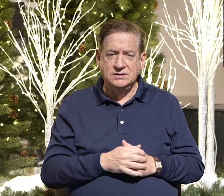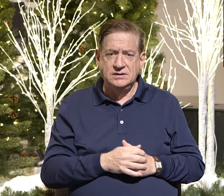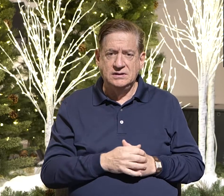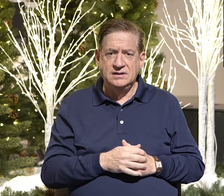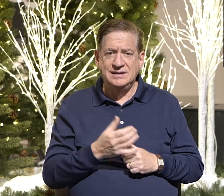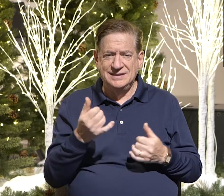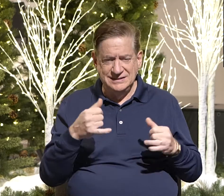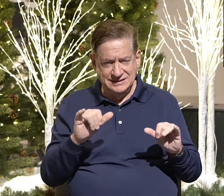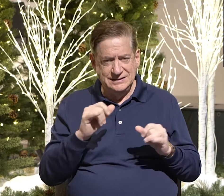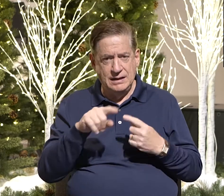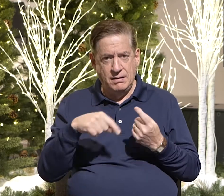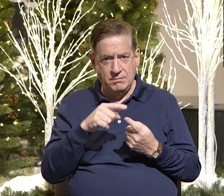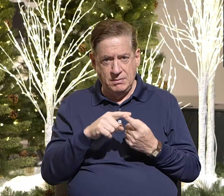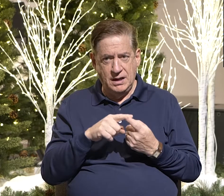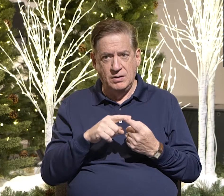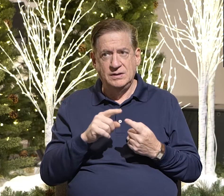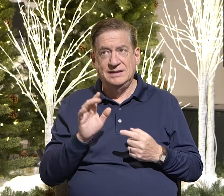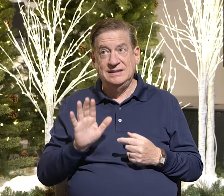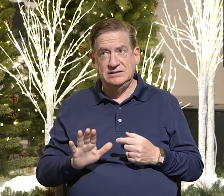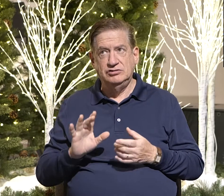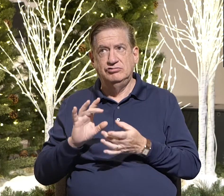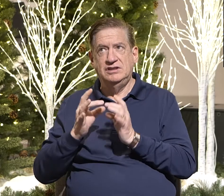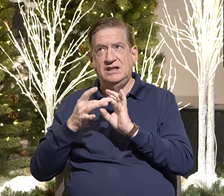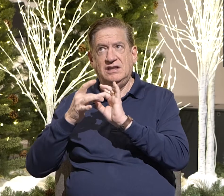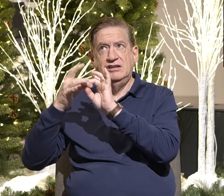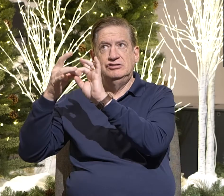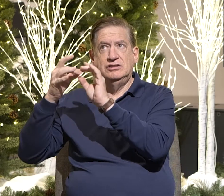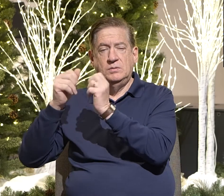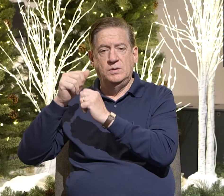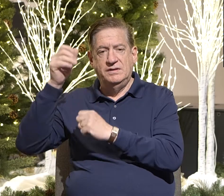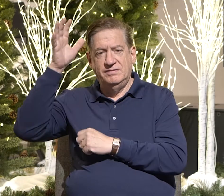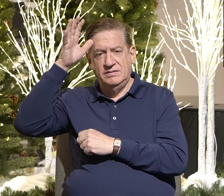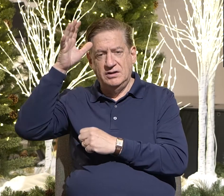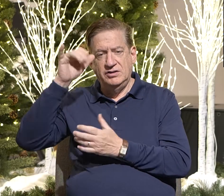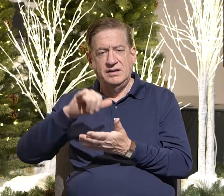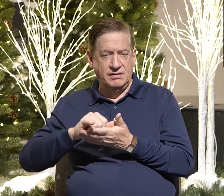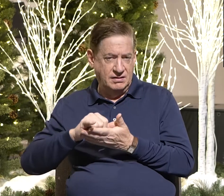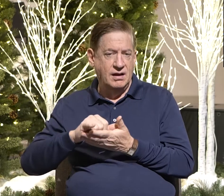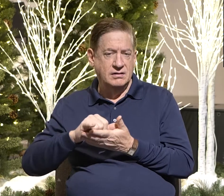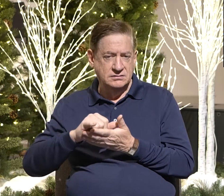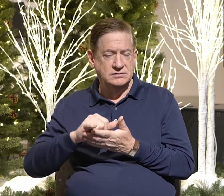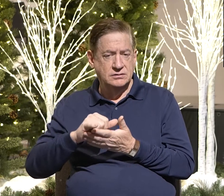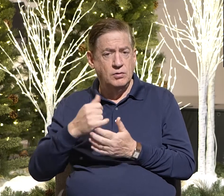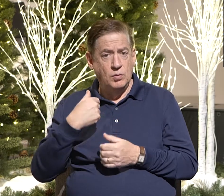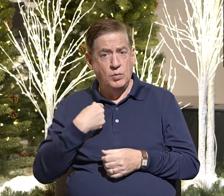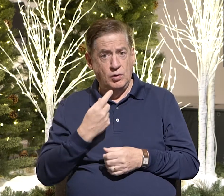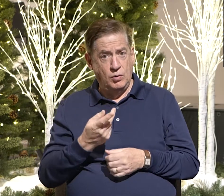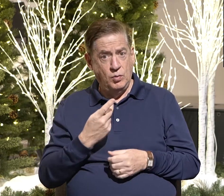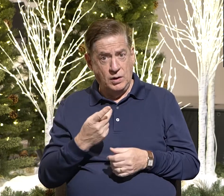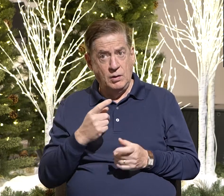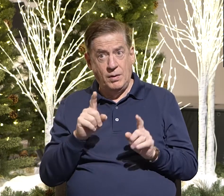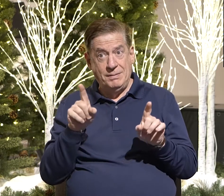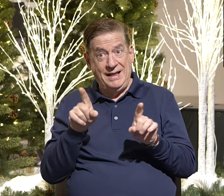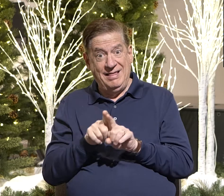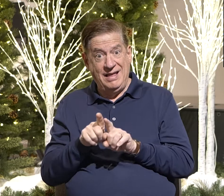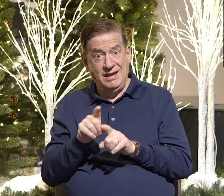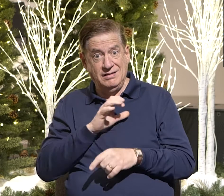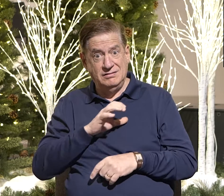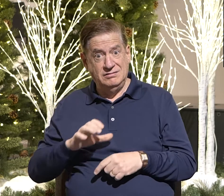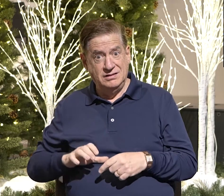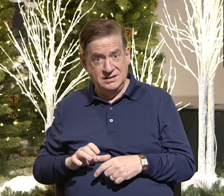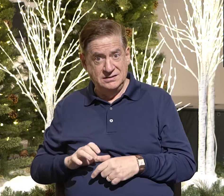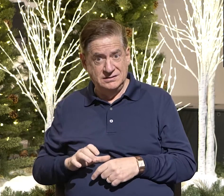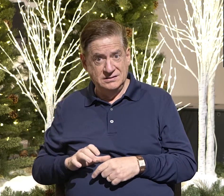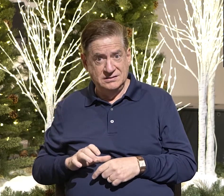And it's still about his relationship with his Father. That's what we're, when we want to be like Christ and be,